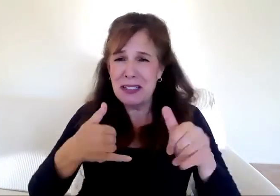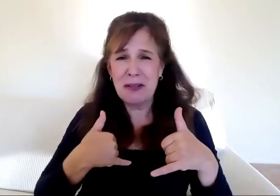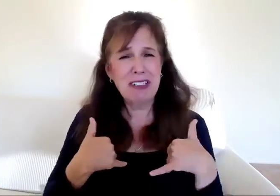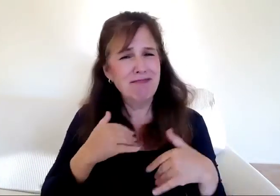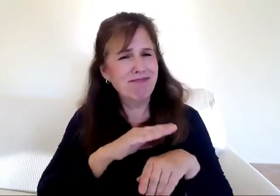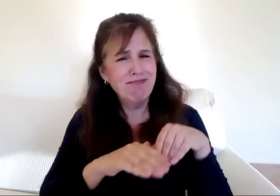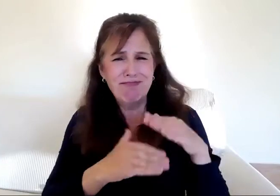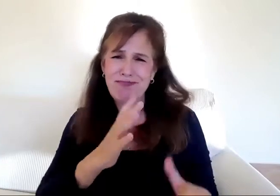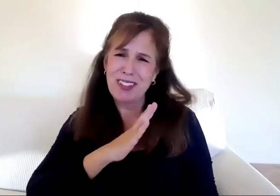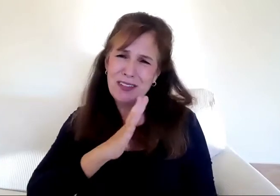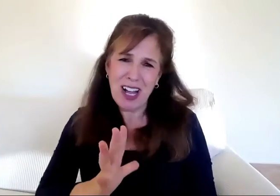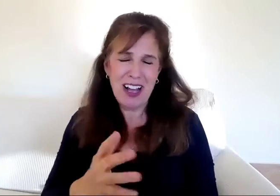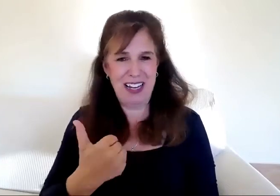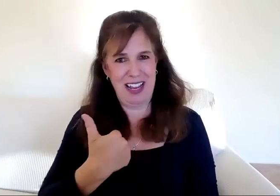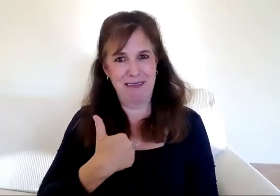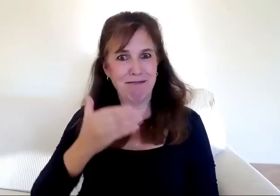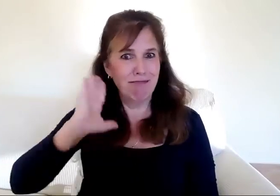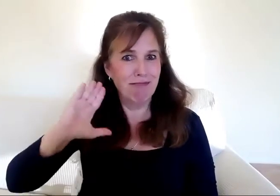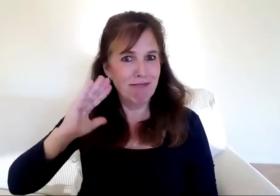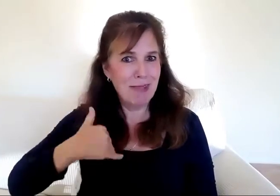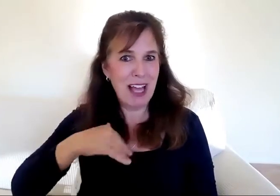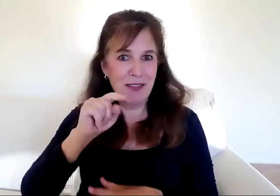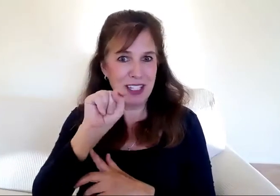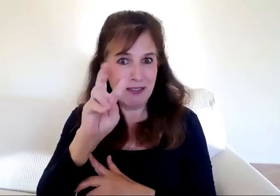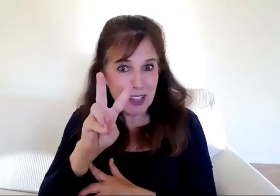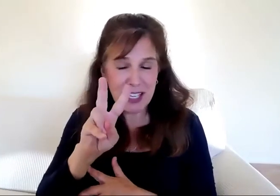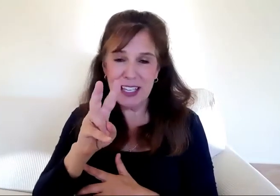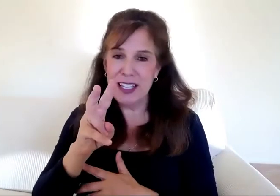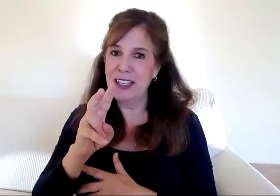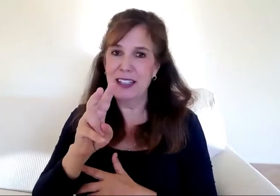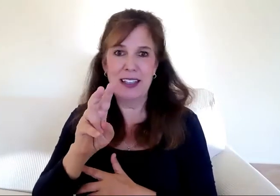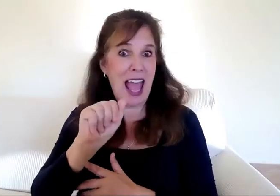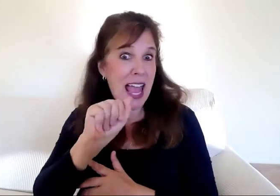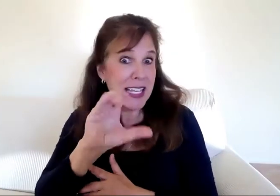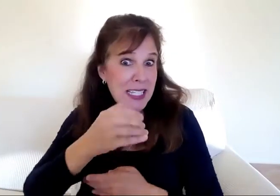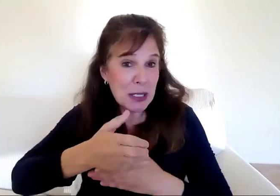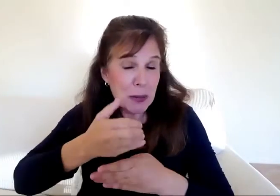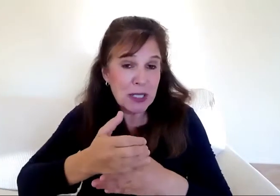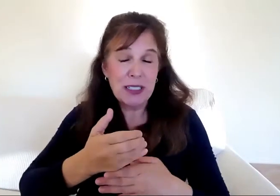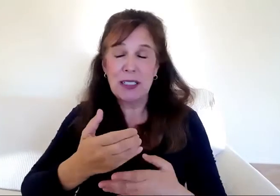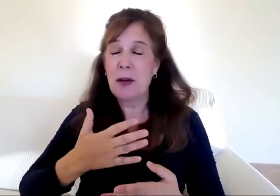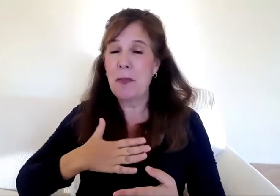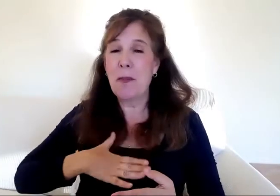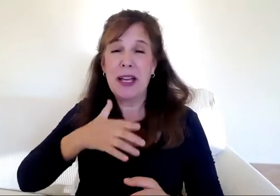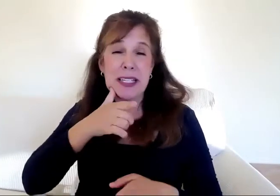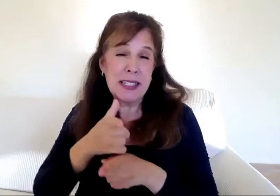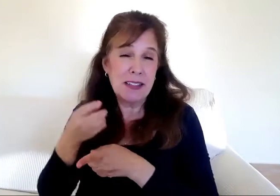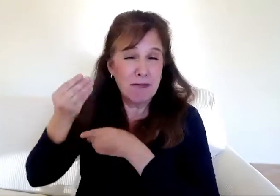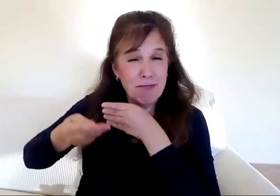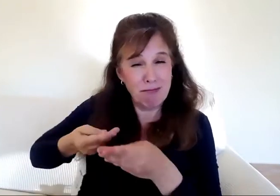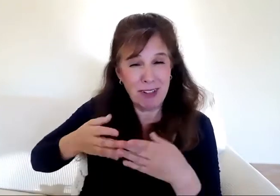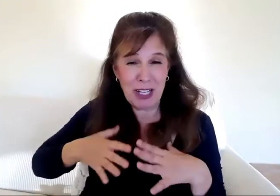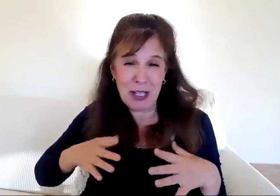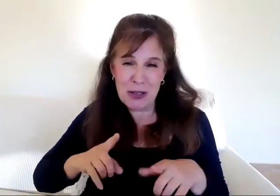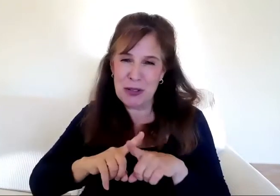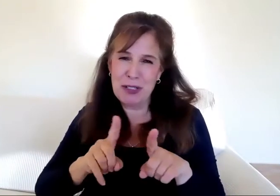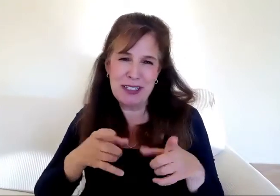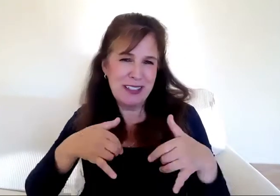telephones. I wore some hand-me-downs as a young girl, but I had a cherished Barbie doll collection, and later